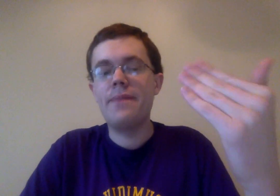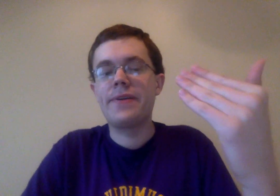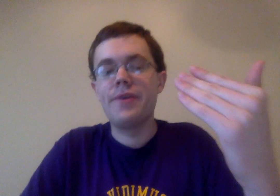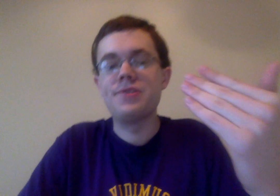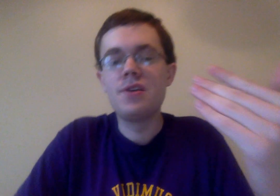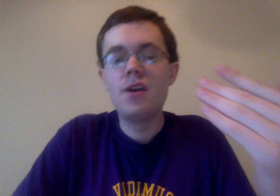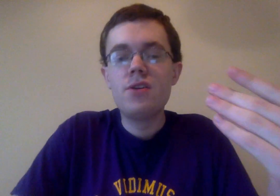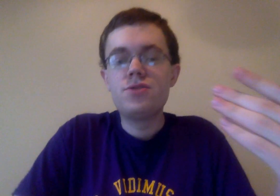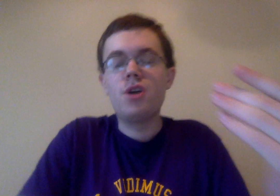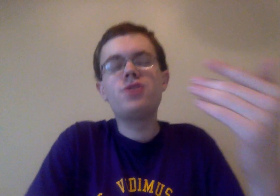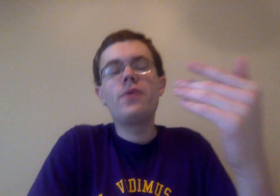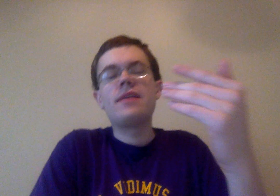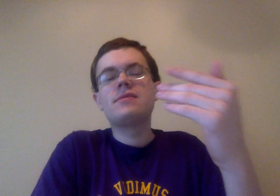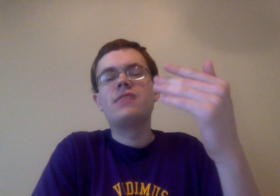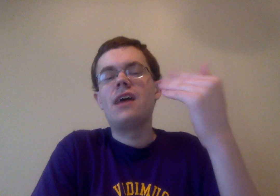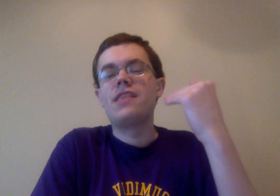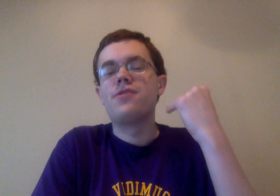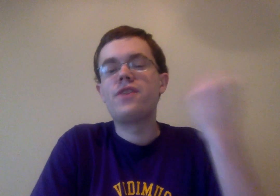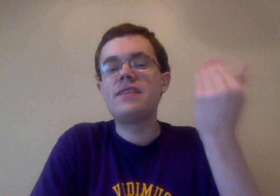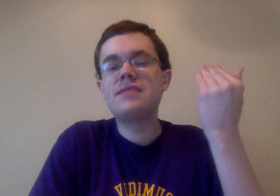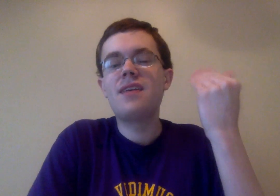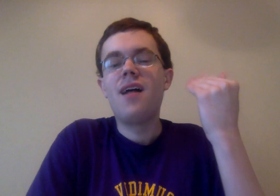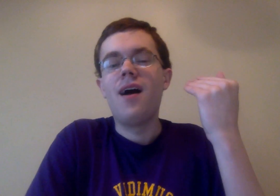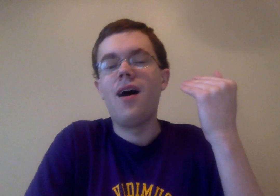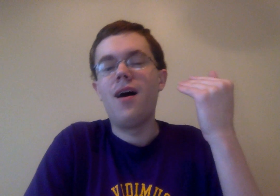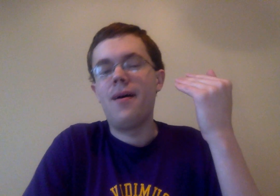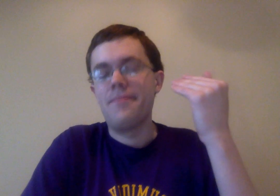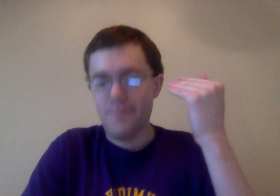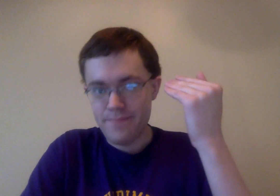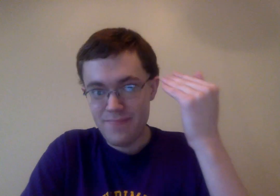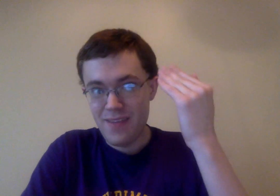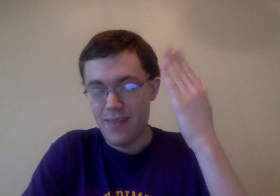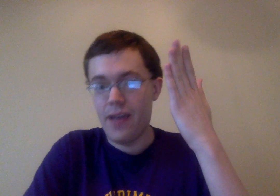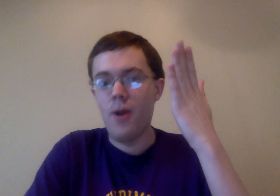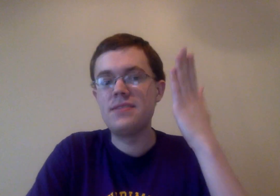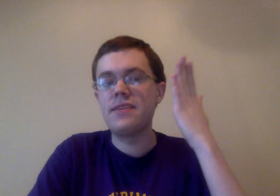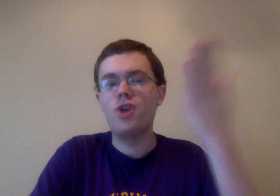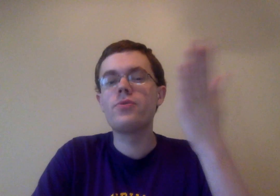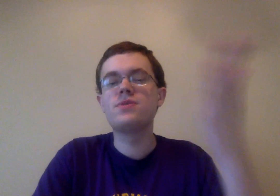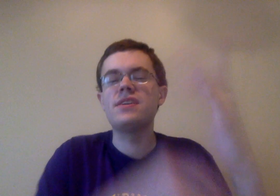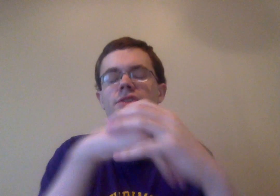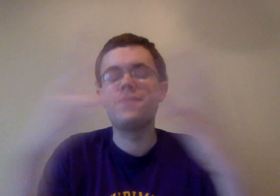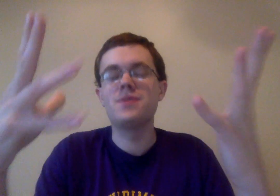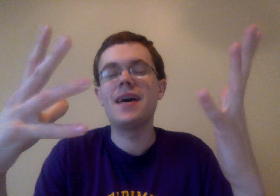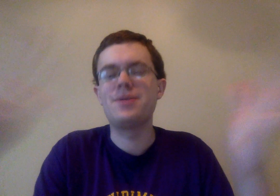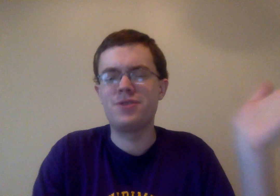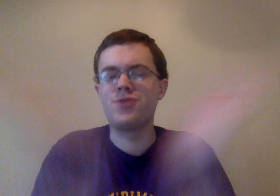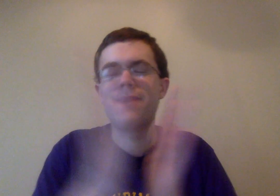because Chocho gets a little nervous, um, like, upon Tomaru seeing her at full size, he has to shrink